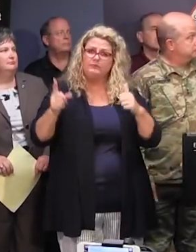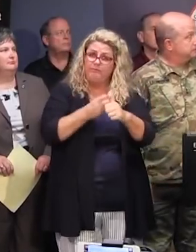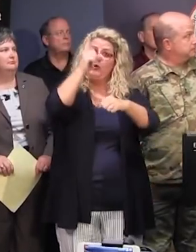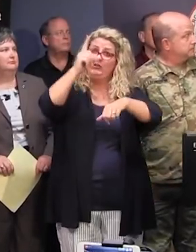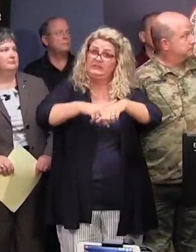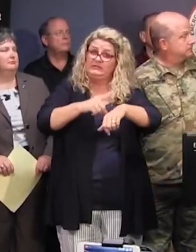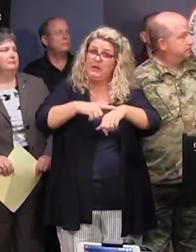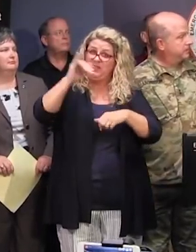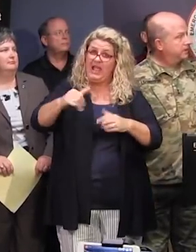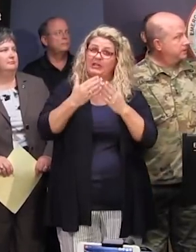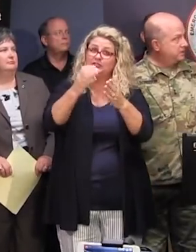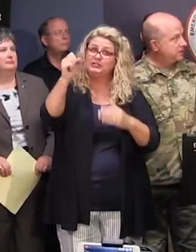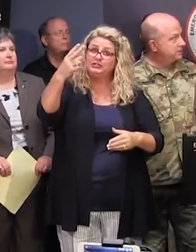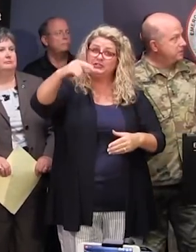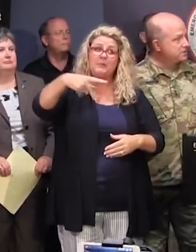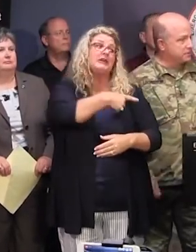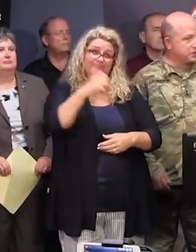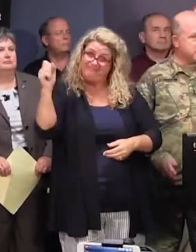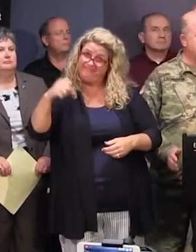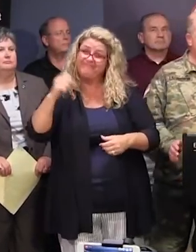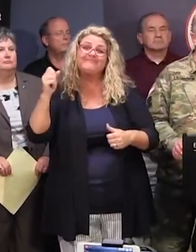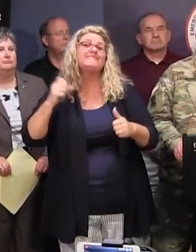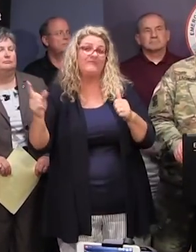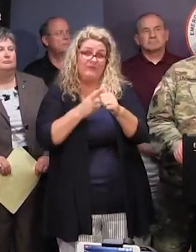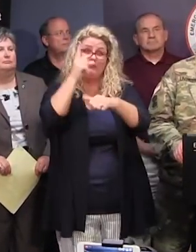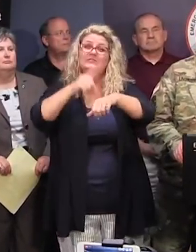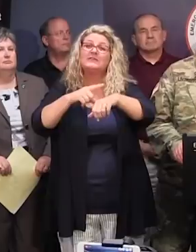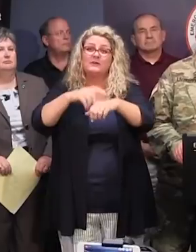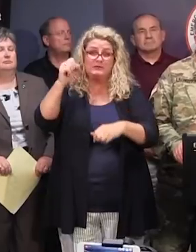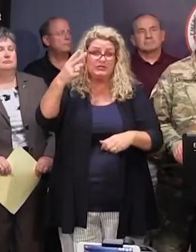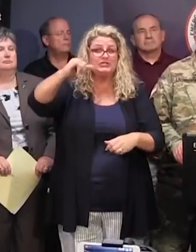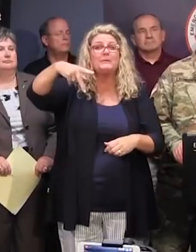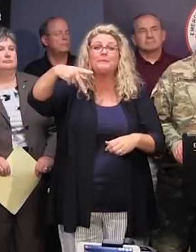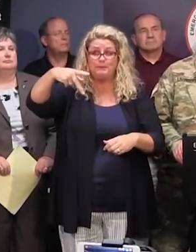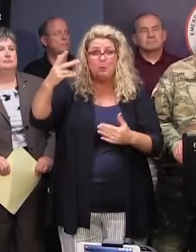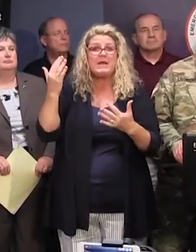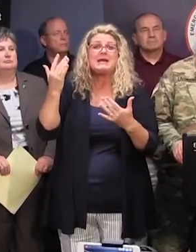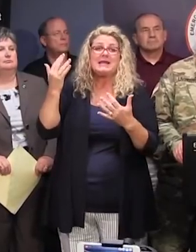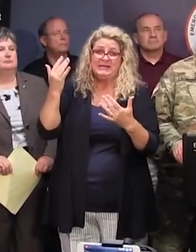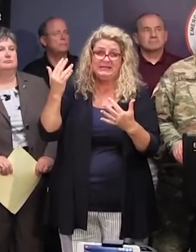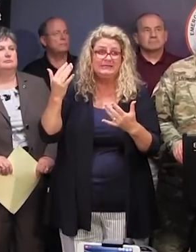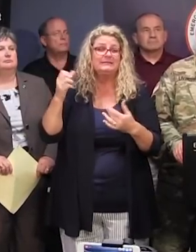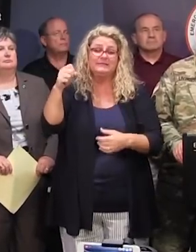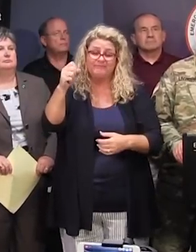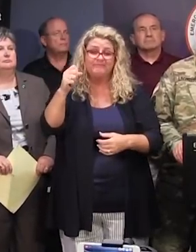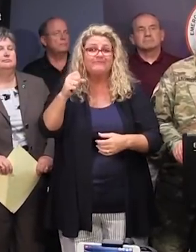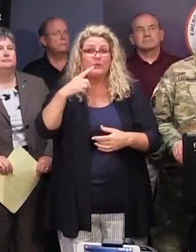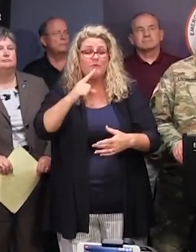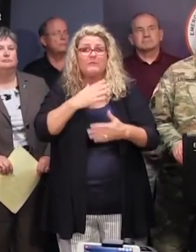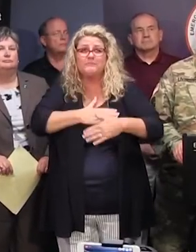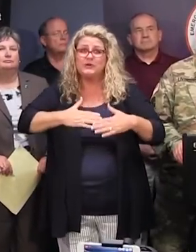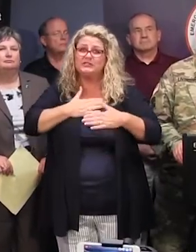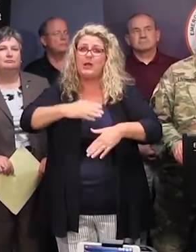time we've had those ships offshore? Yes, Governor. This is the first time we've had those ships offshore, and it's a great asset. We